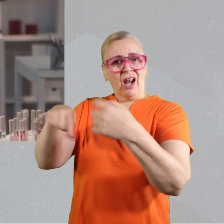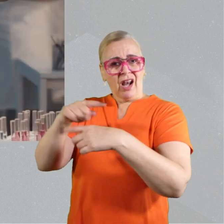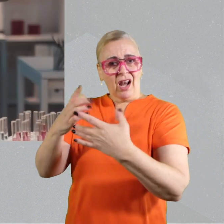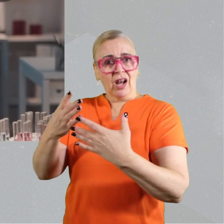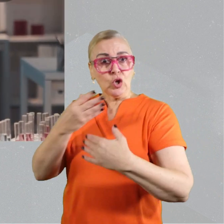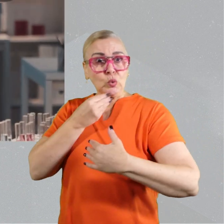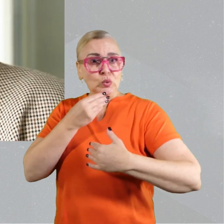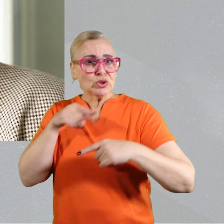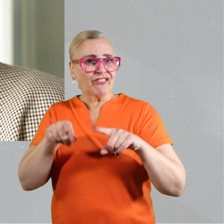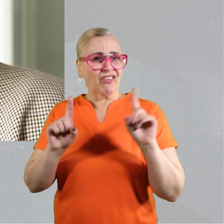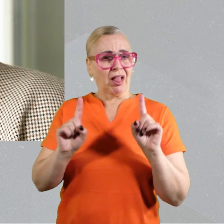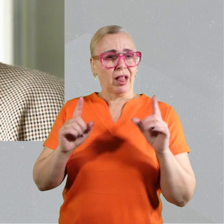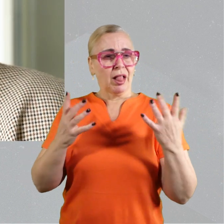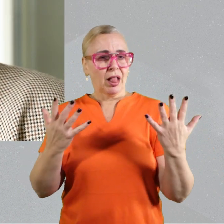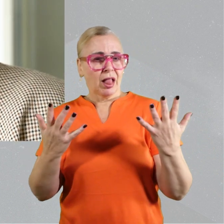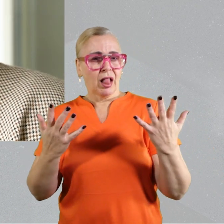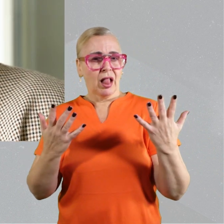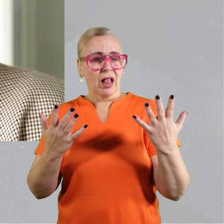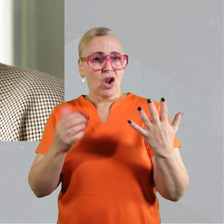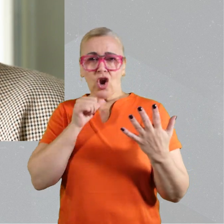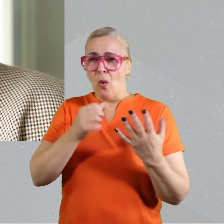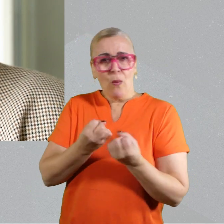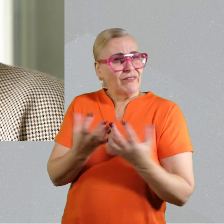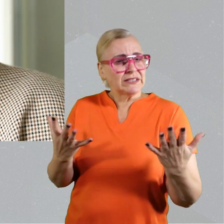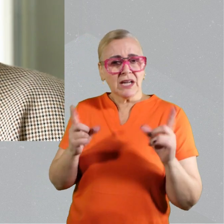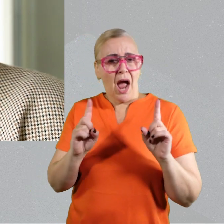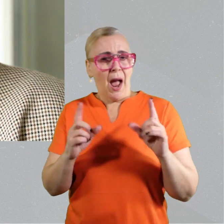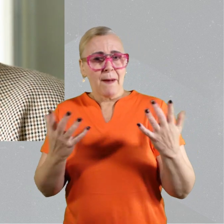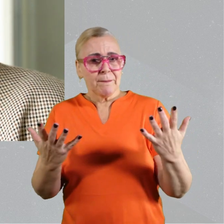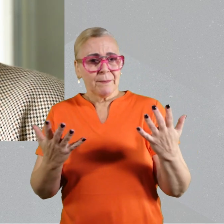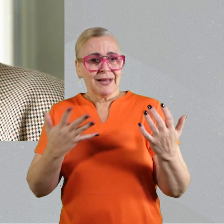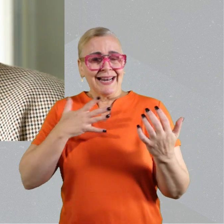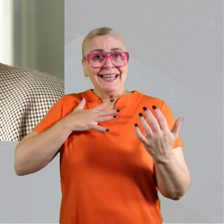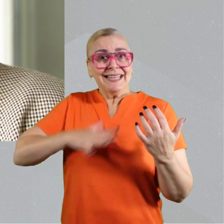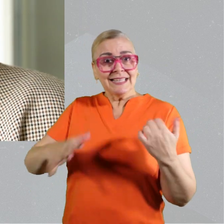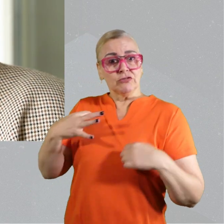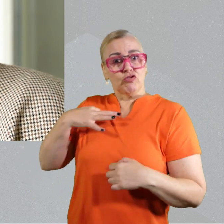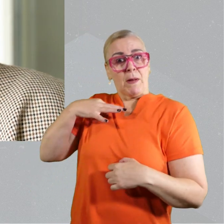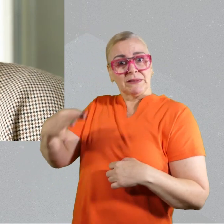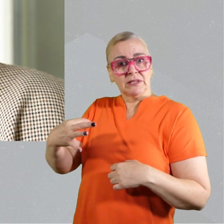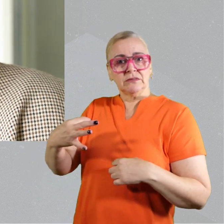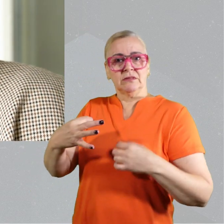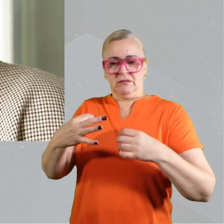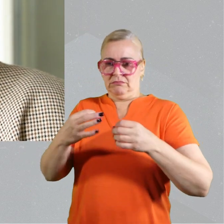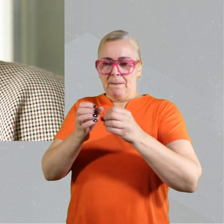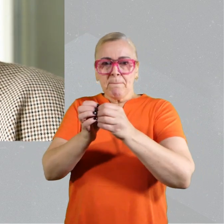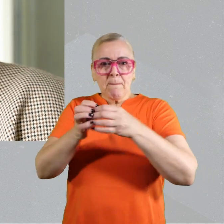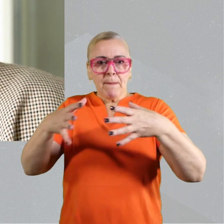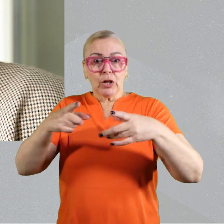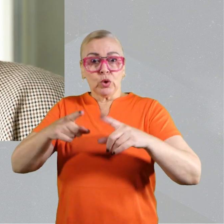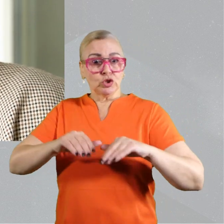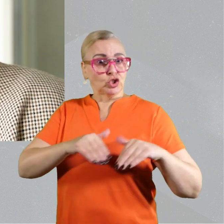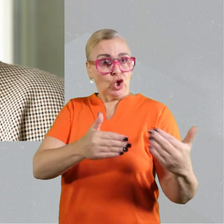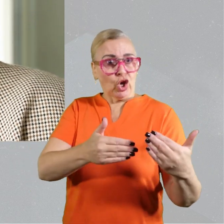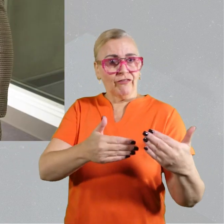How useful is that? Is that not a waste of time? It needs to be representative of the